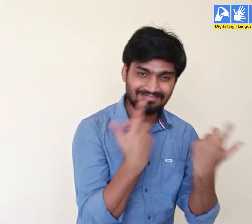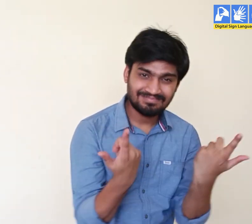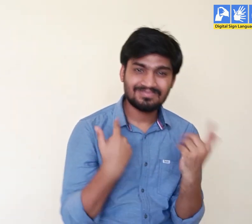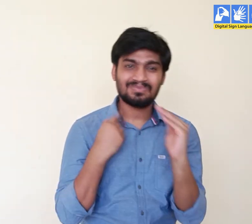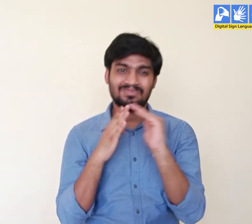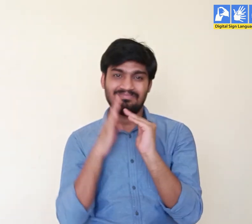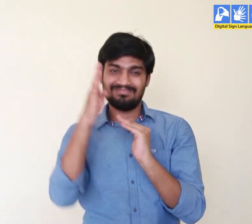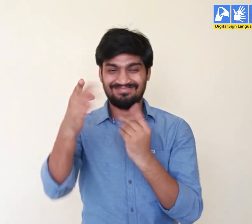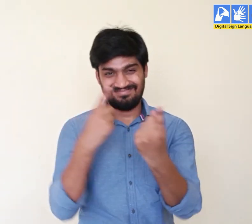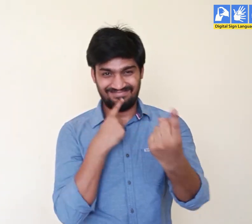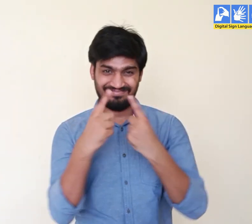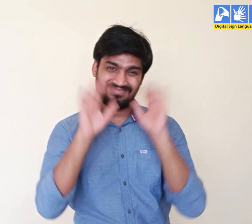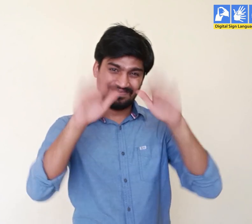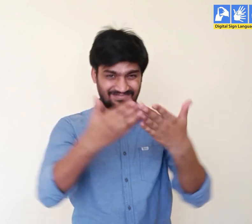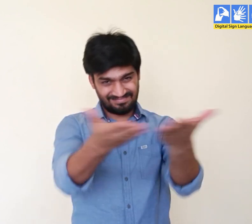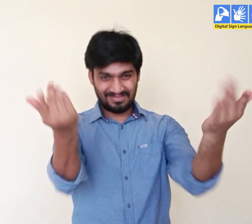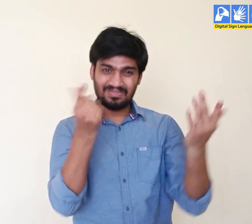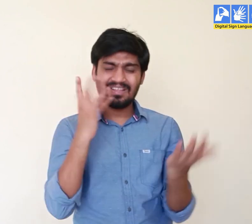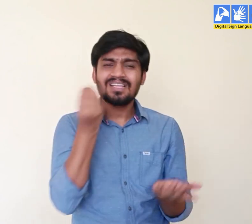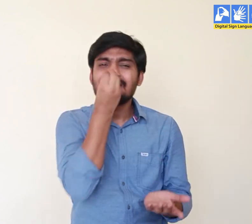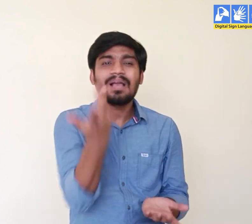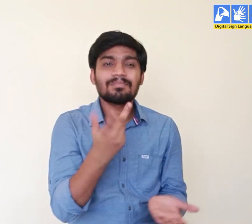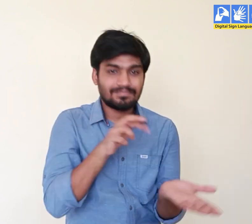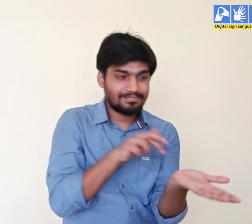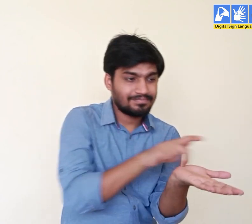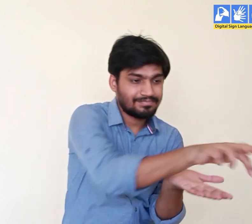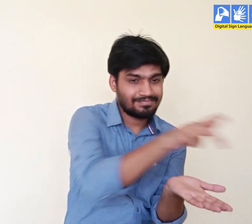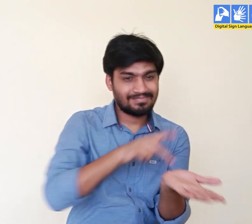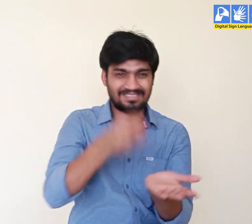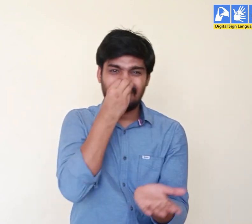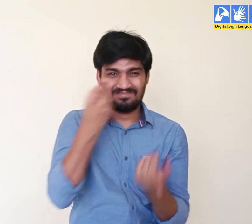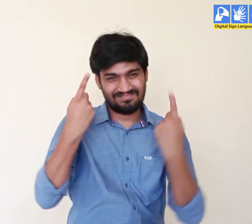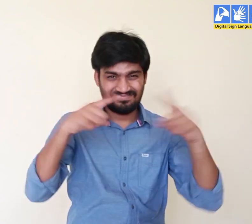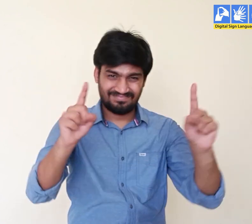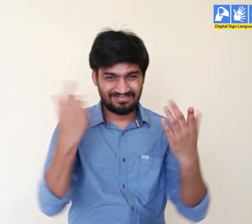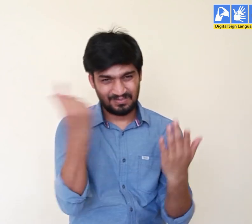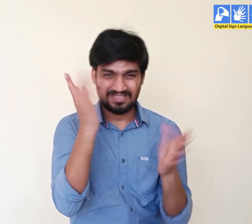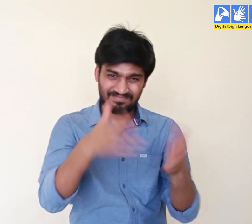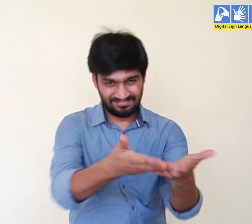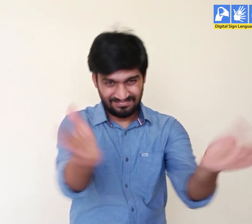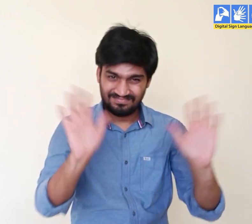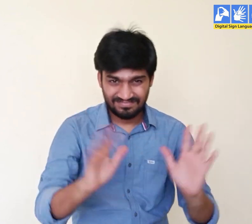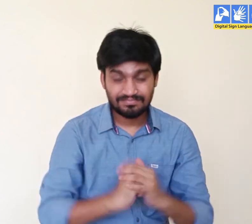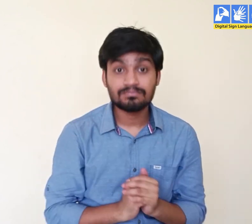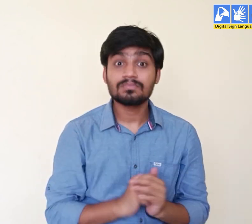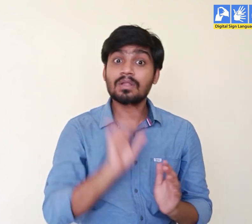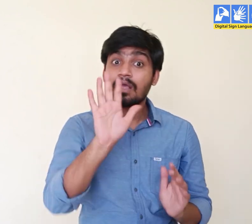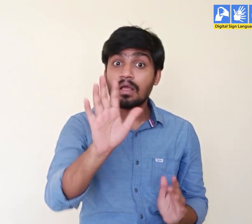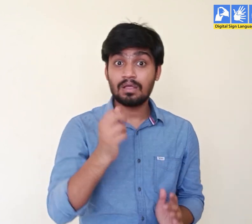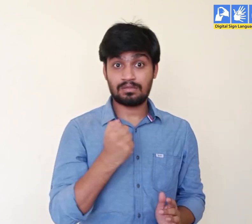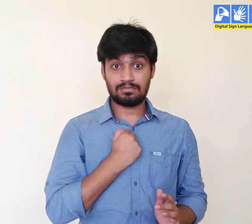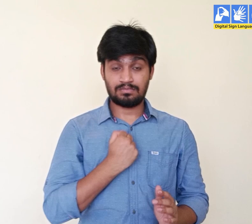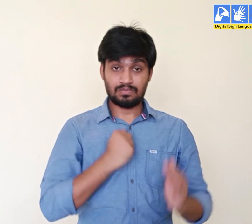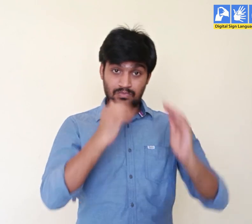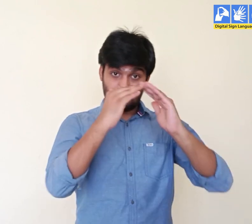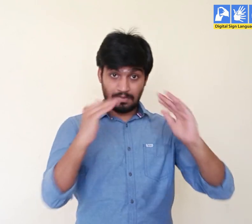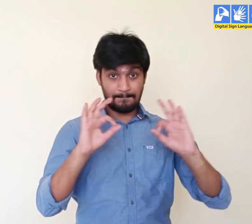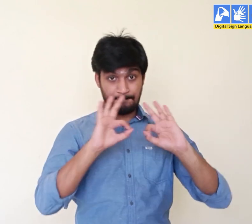it is quite simple they would walk over to that place but what if my